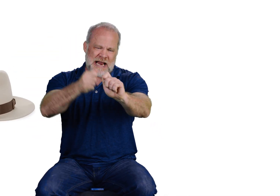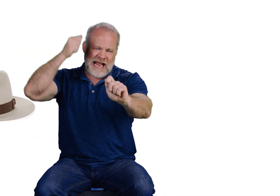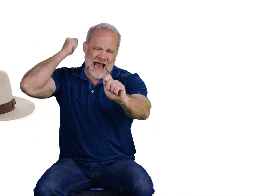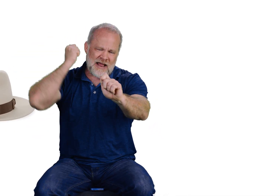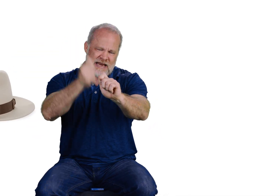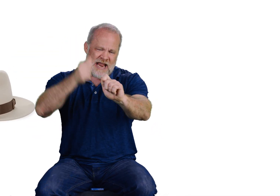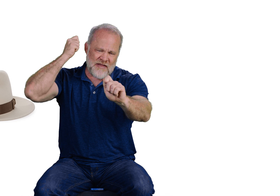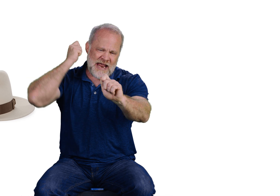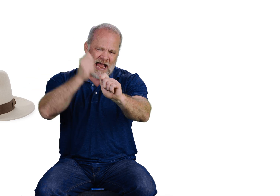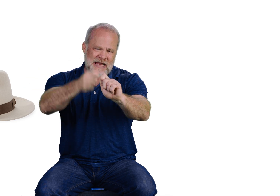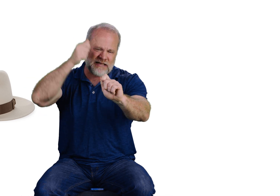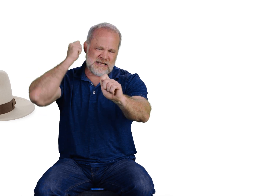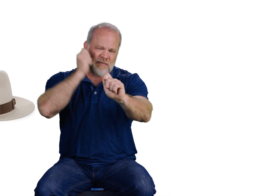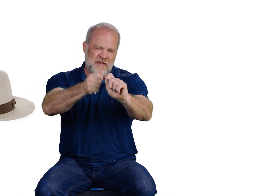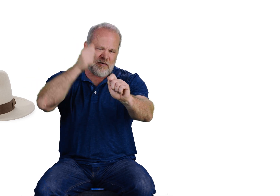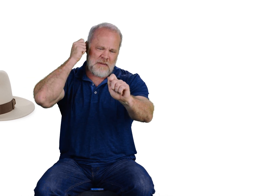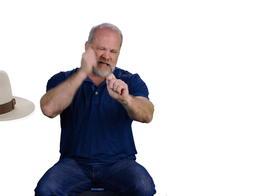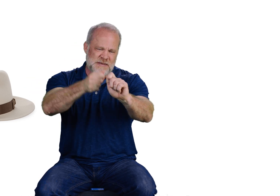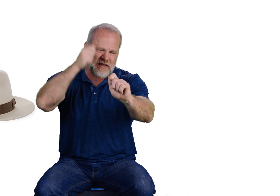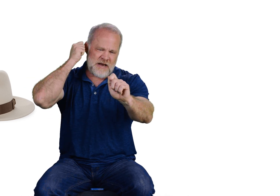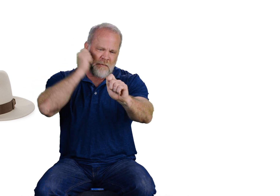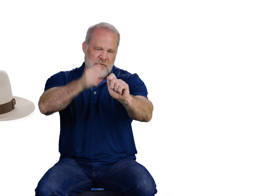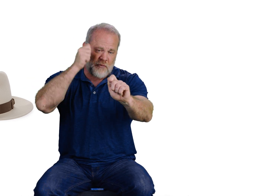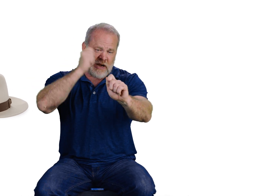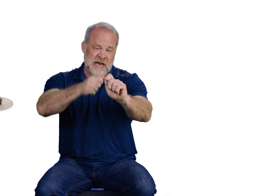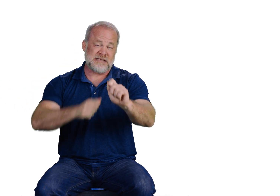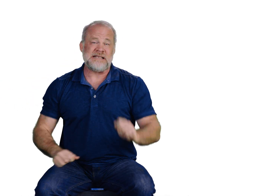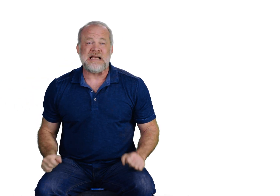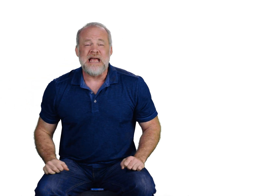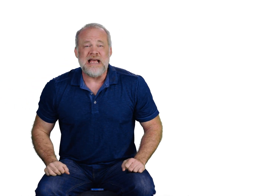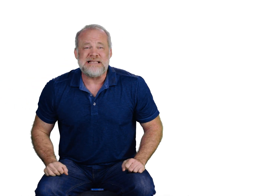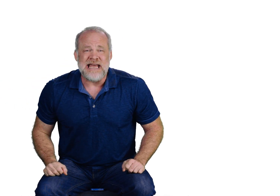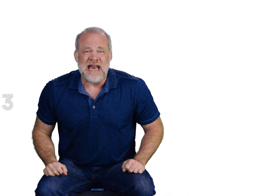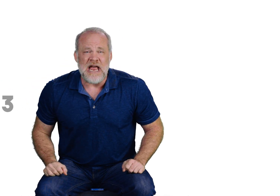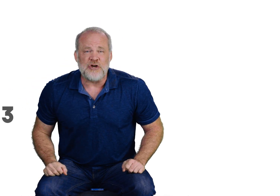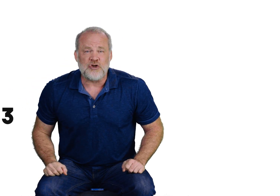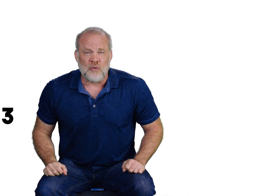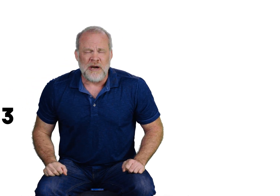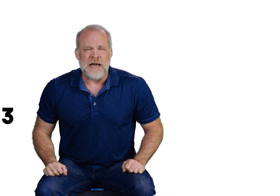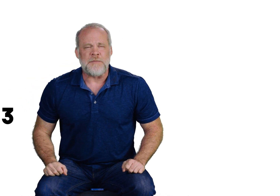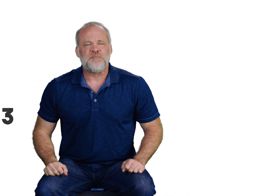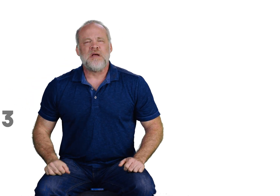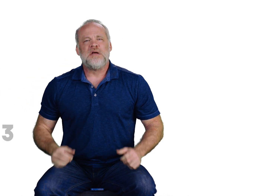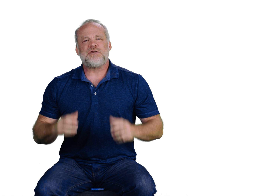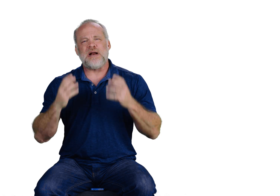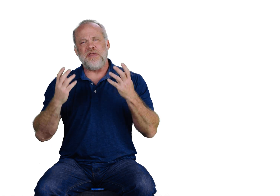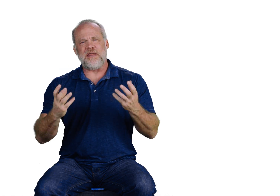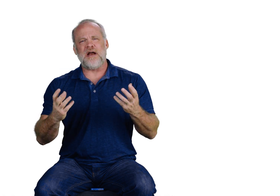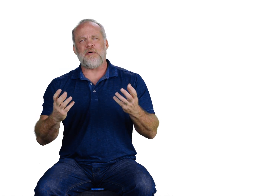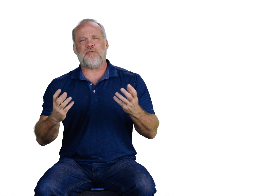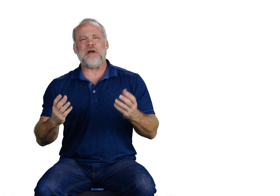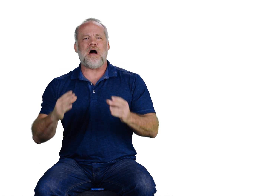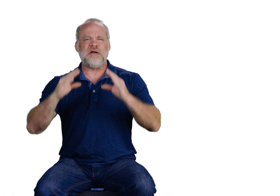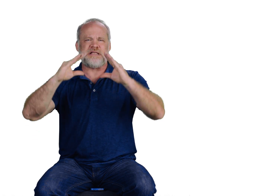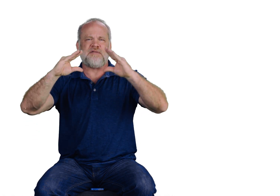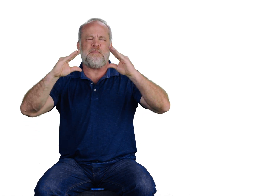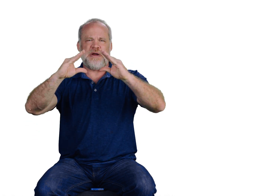But I got to nail that hat to something that reminds me of the number three because it's NH3. So, when I think of the number three, I always think of a